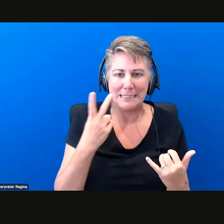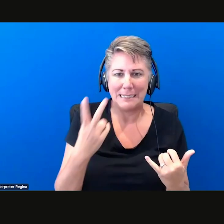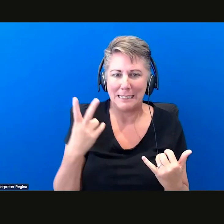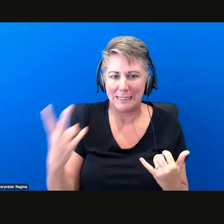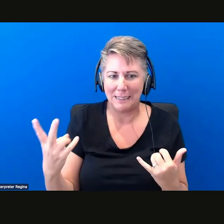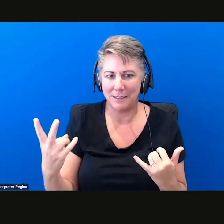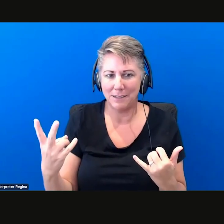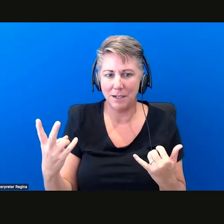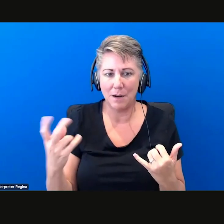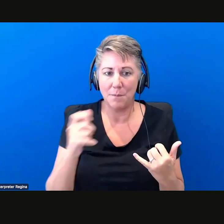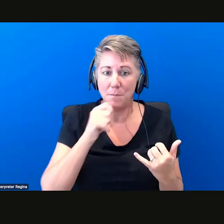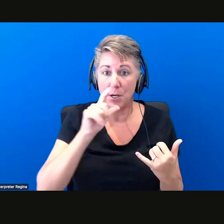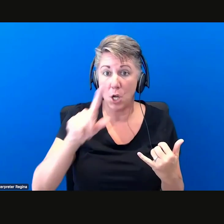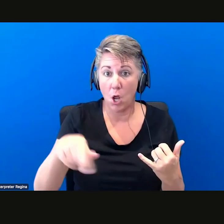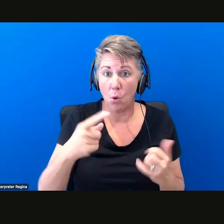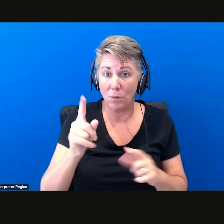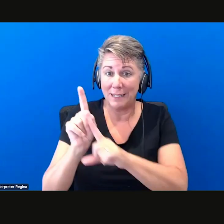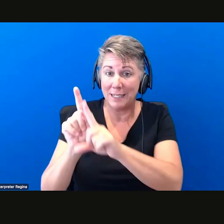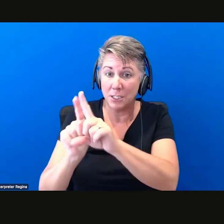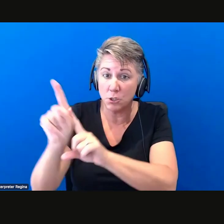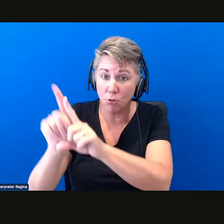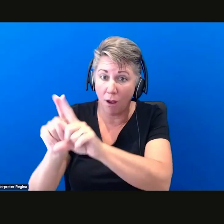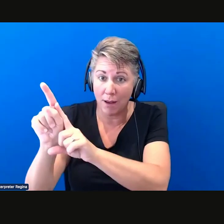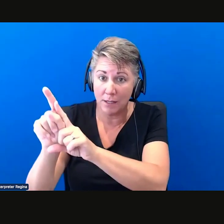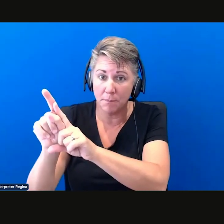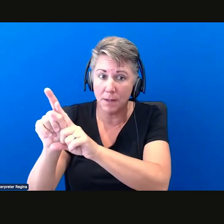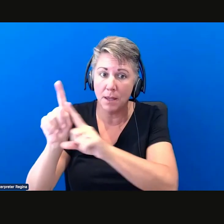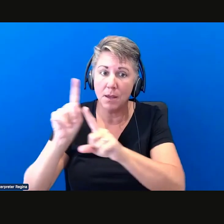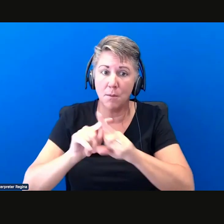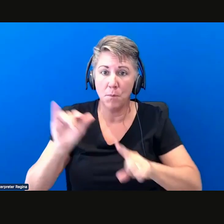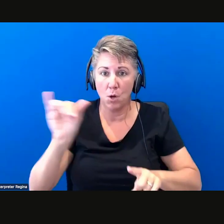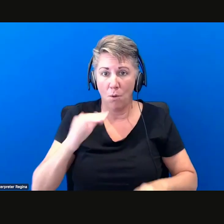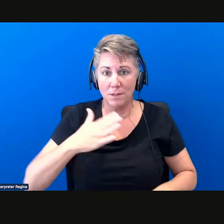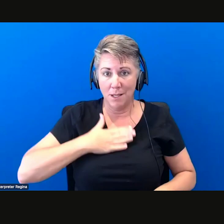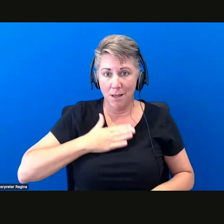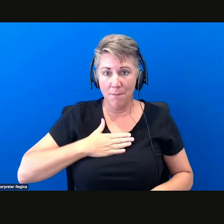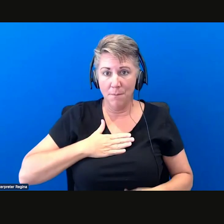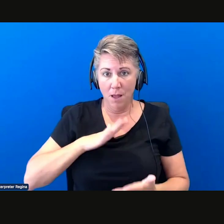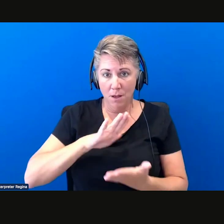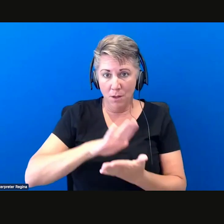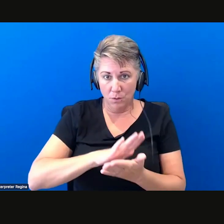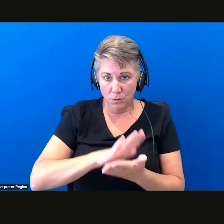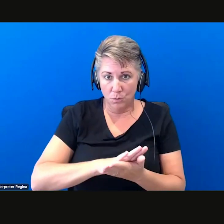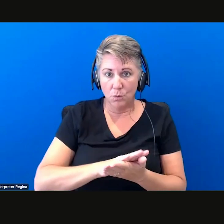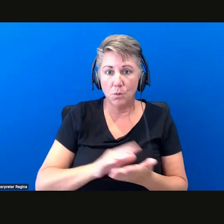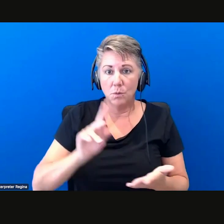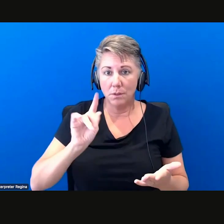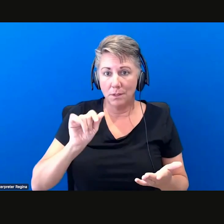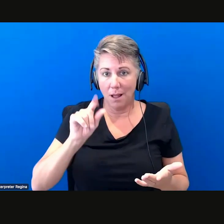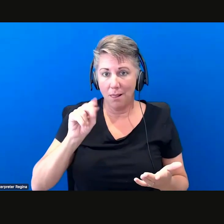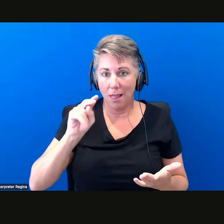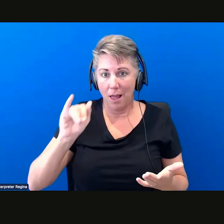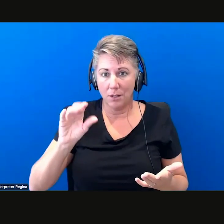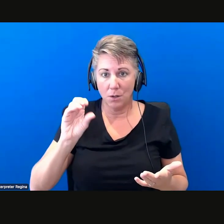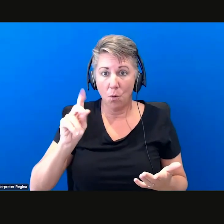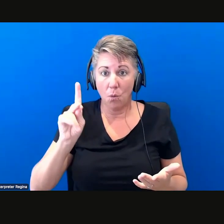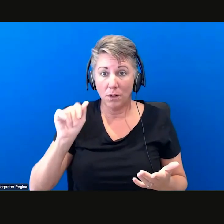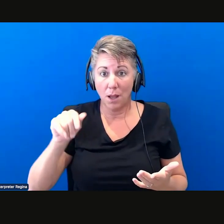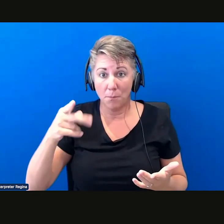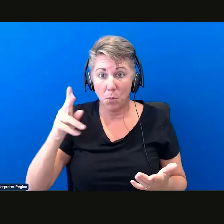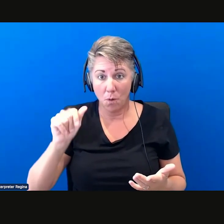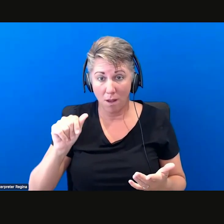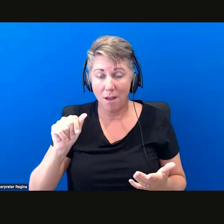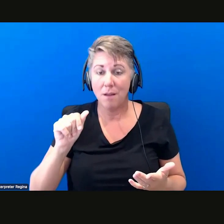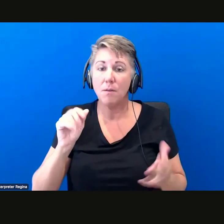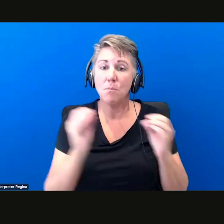in not only in a shot of you but also uh at my school kekula on our colonial pool where there are more students that want